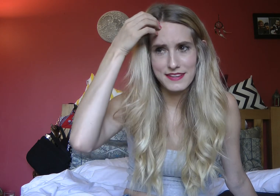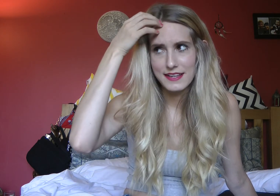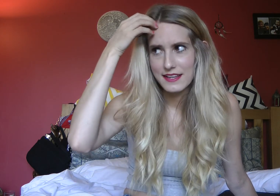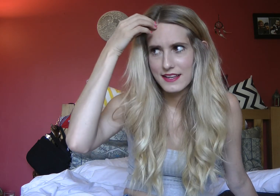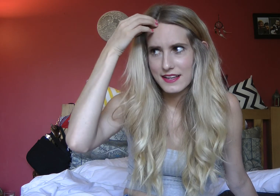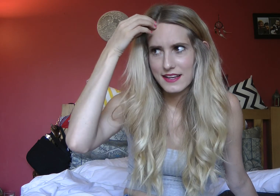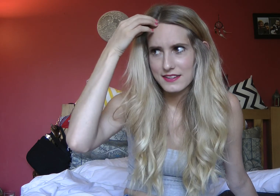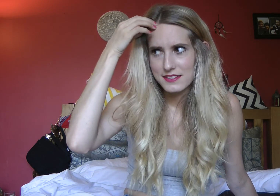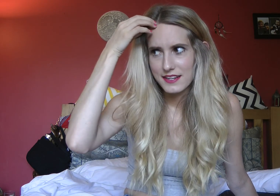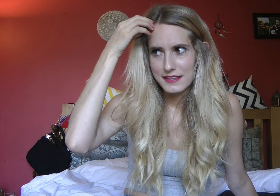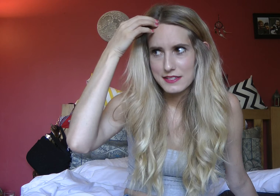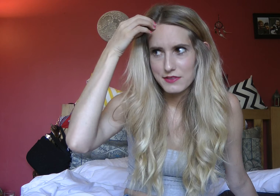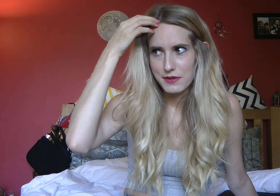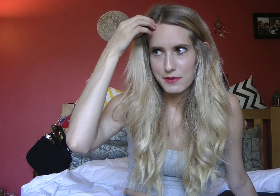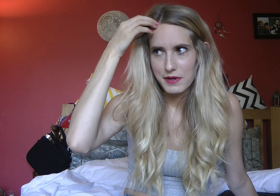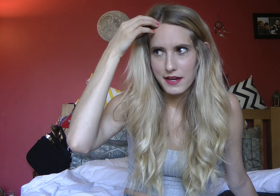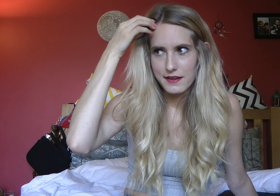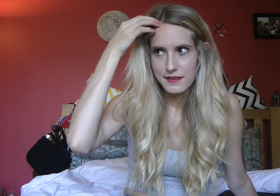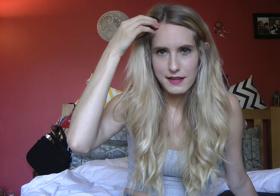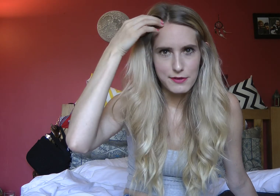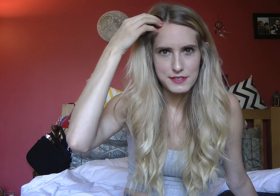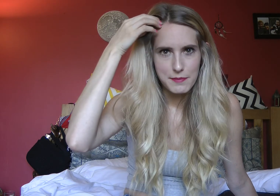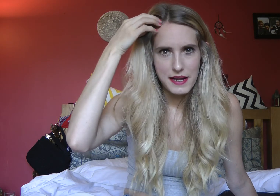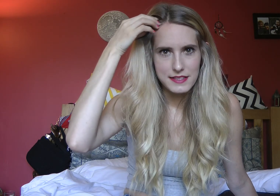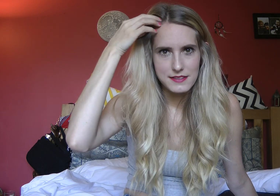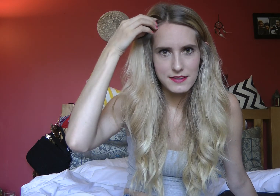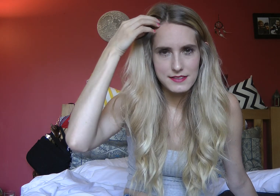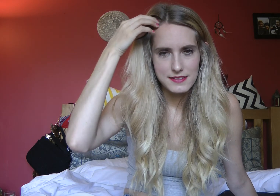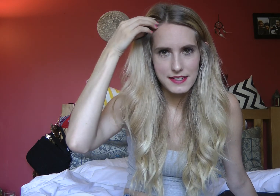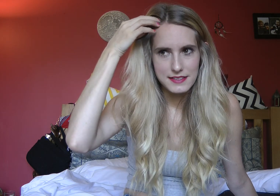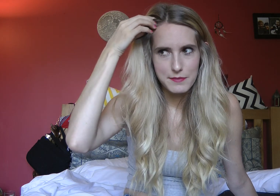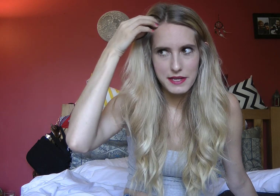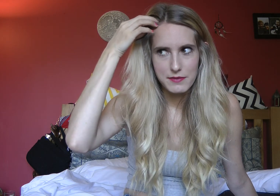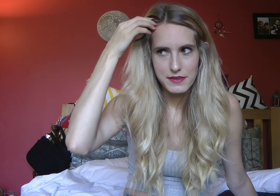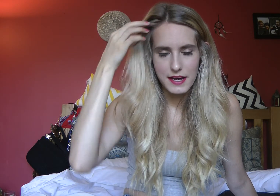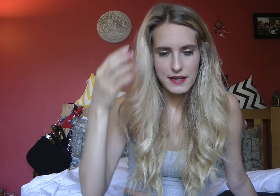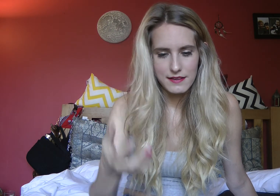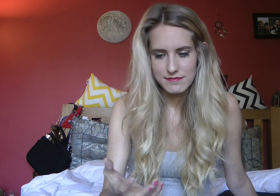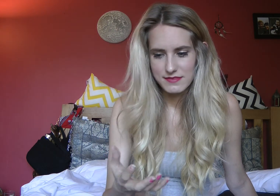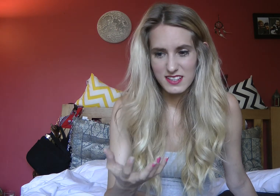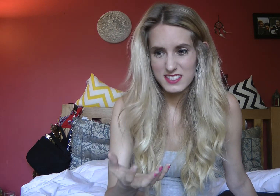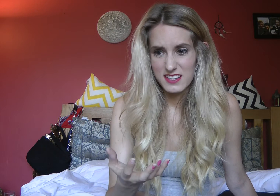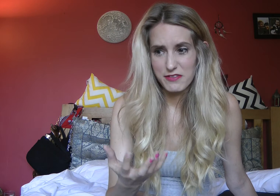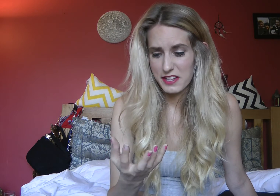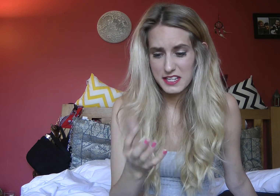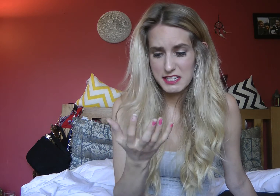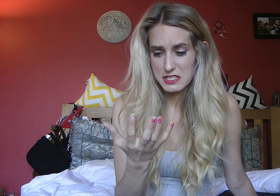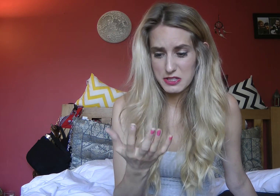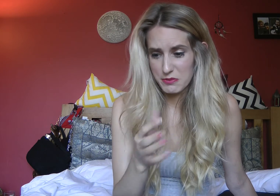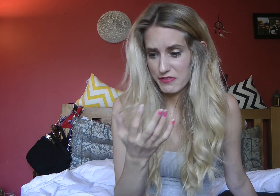outside in this room on my own and obviously the panic starts to set in a bit with that and I'd done everything I needed to do on my